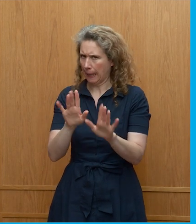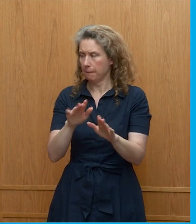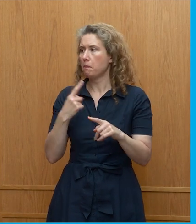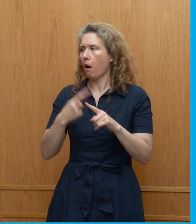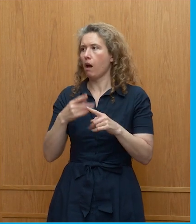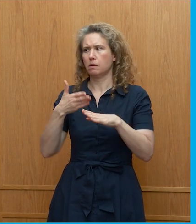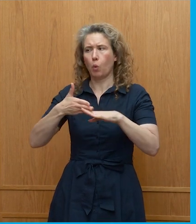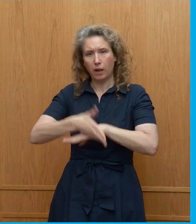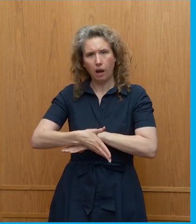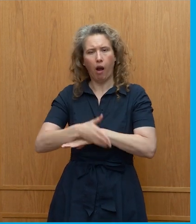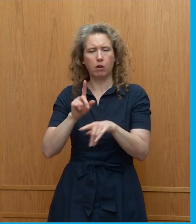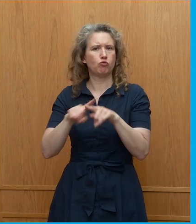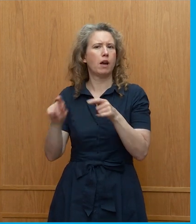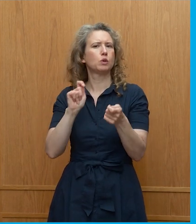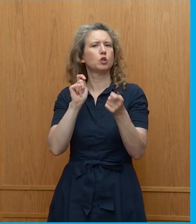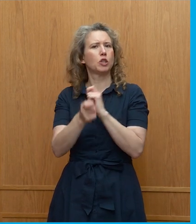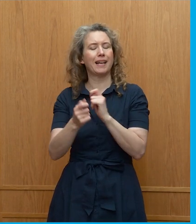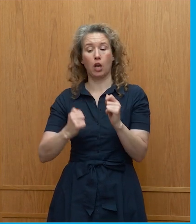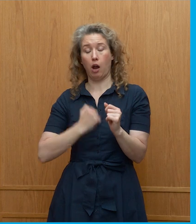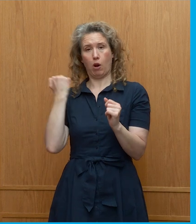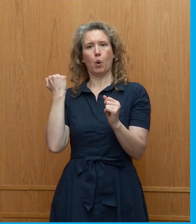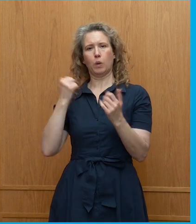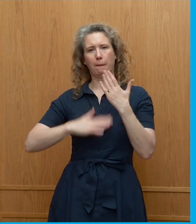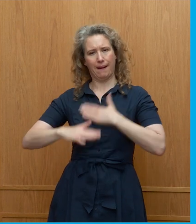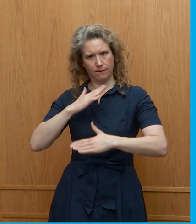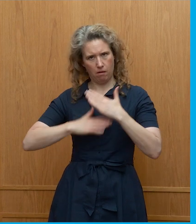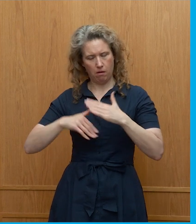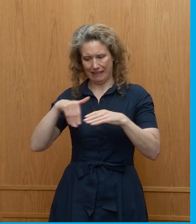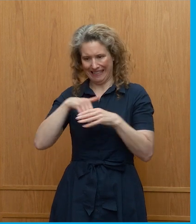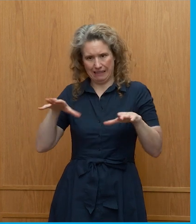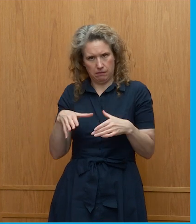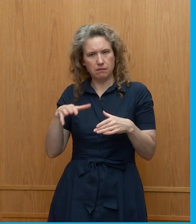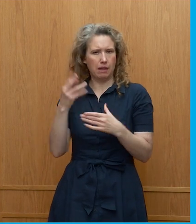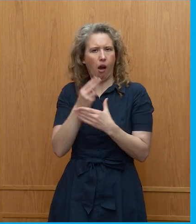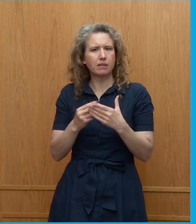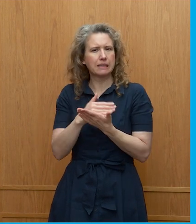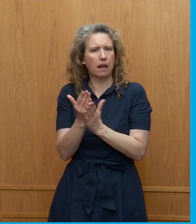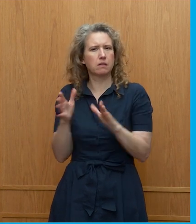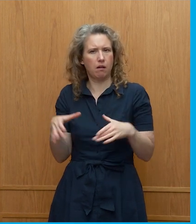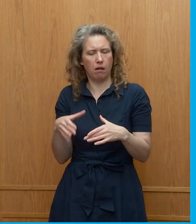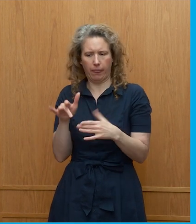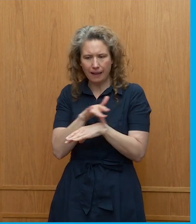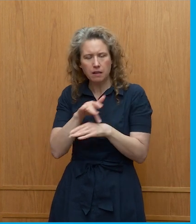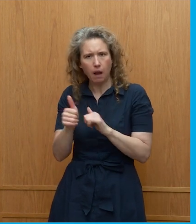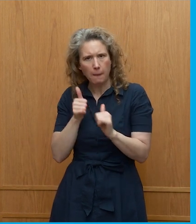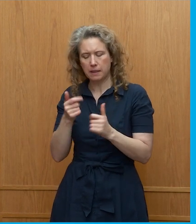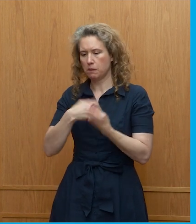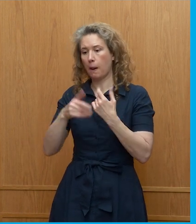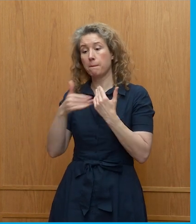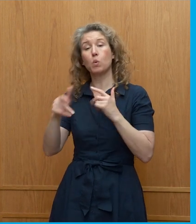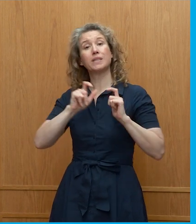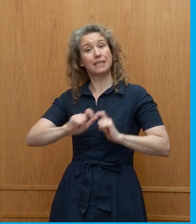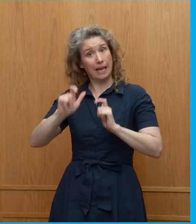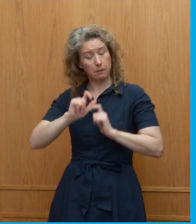extremely hard to change our own behaviors within our industry um to become more sustainable